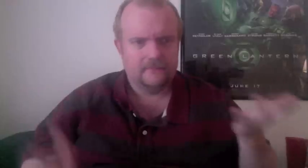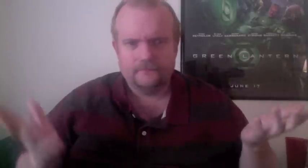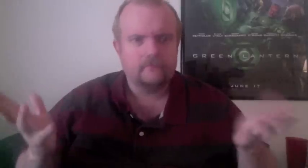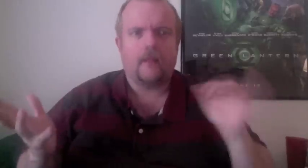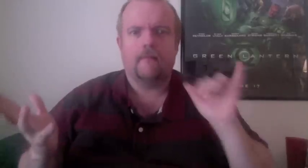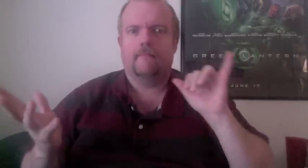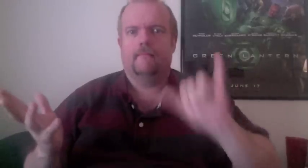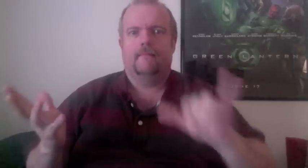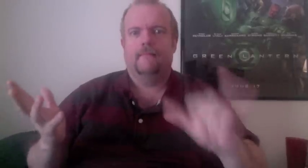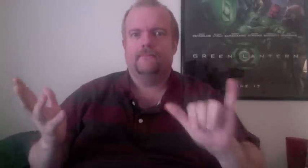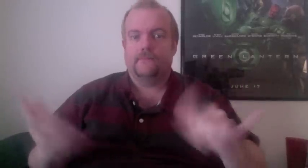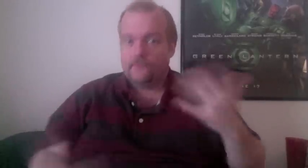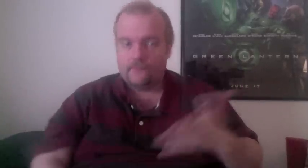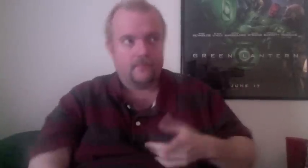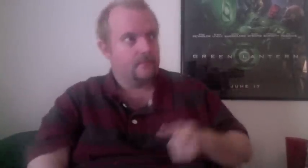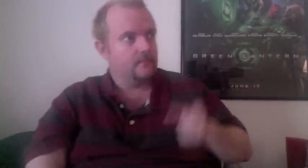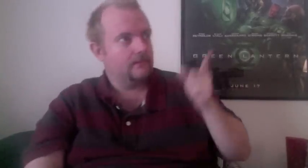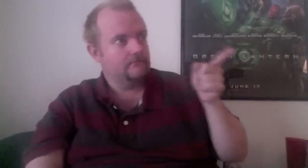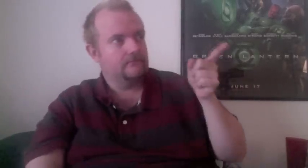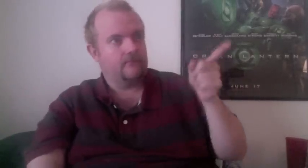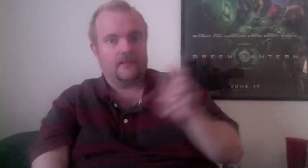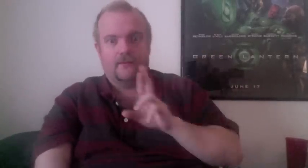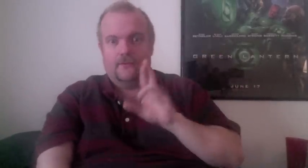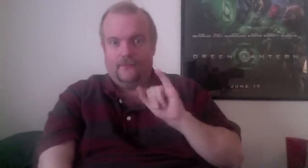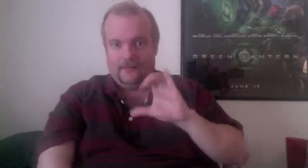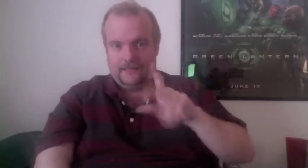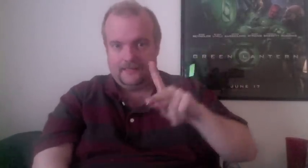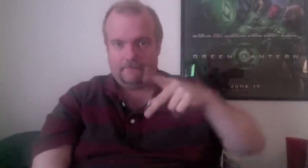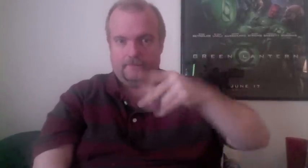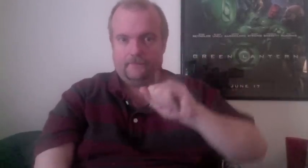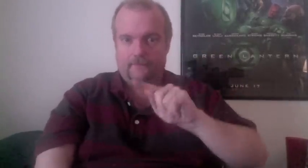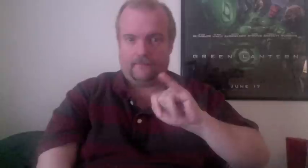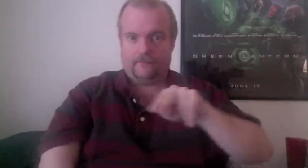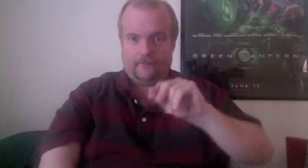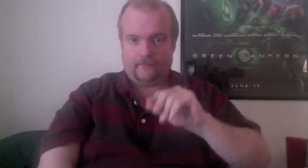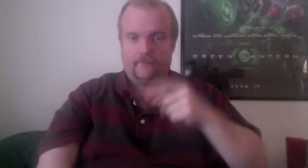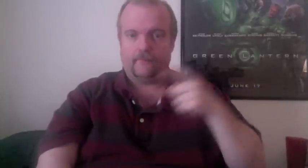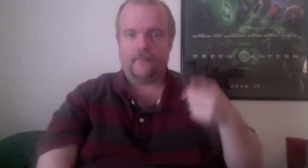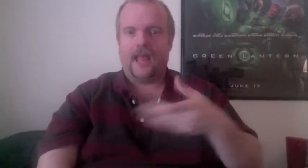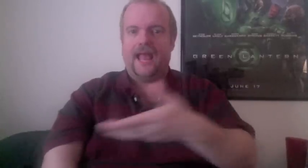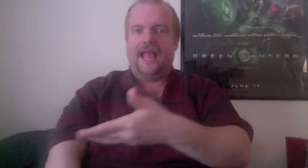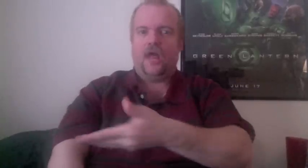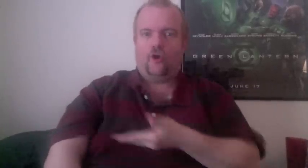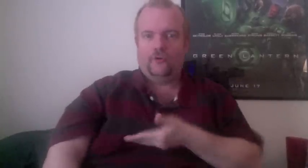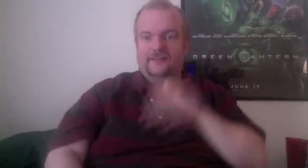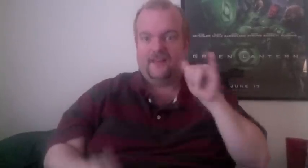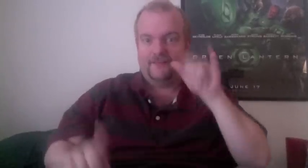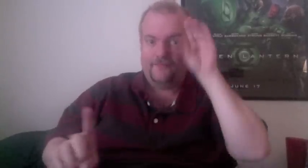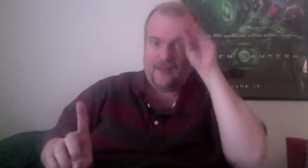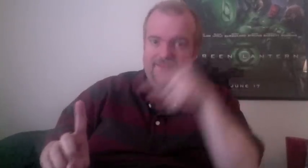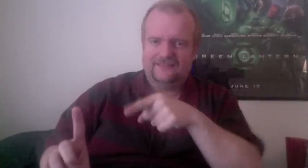orb moving straight up. Finally, we were seeing shadow figures in the distance up next to the tree line.